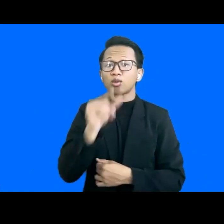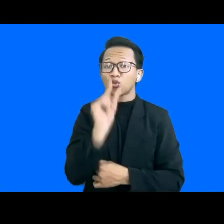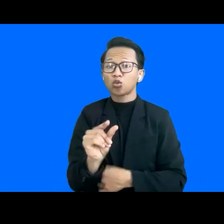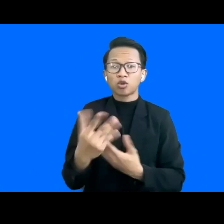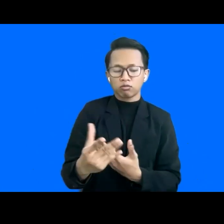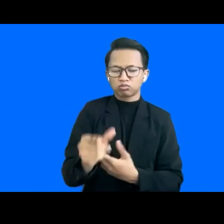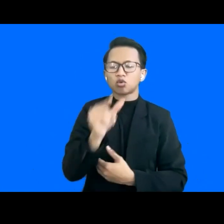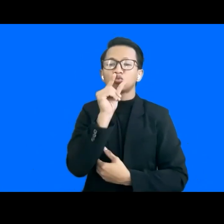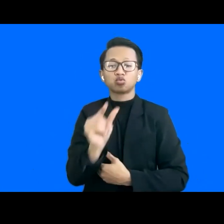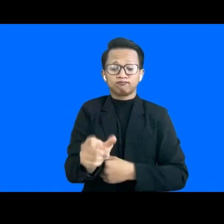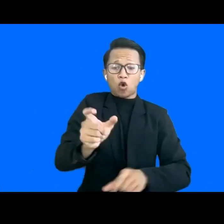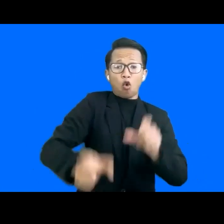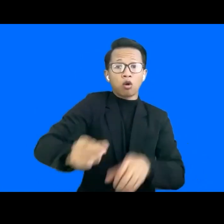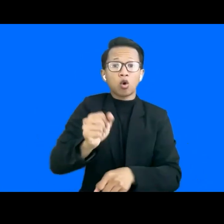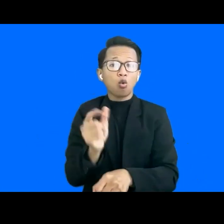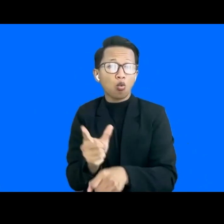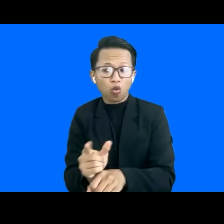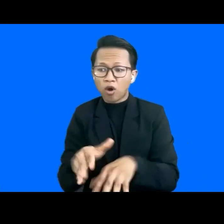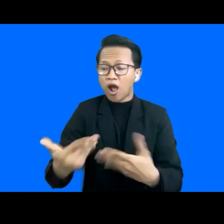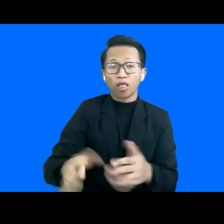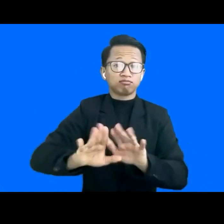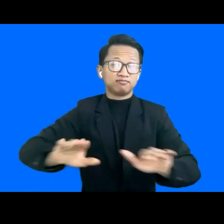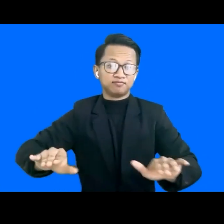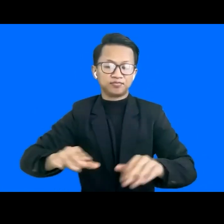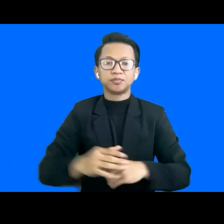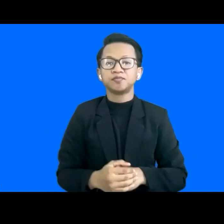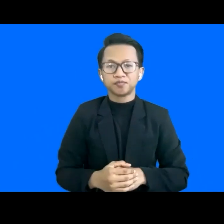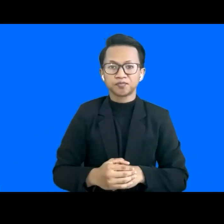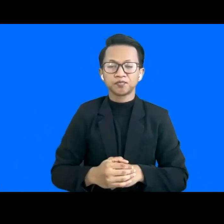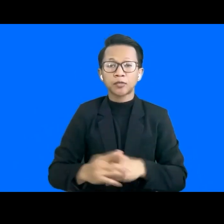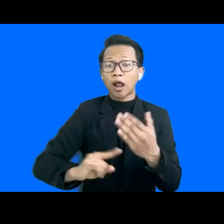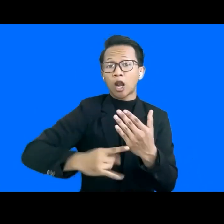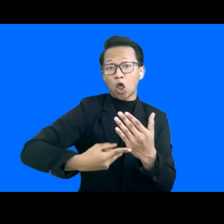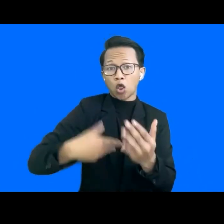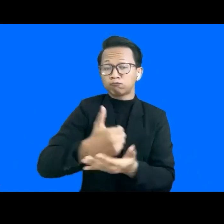receiving end. But apart from that, on the education technology front,